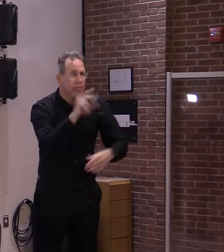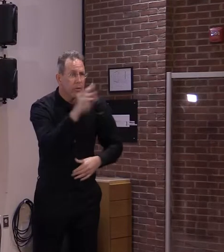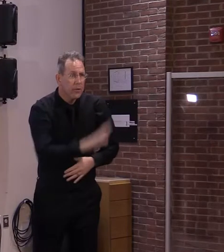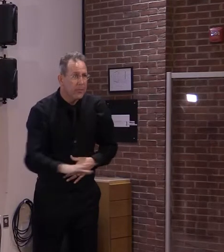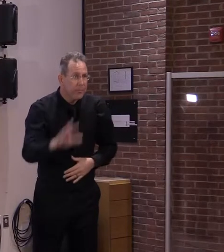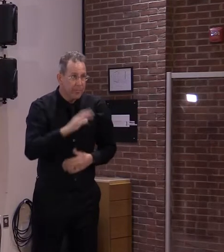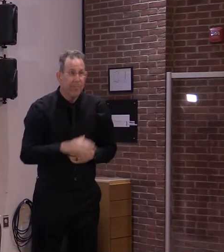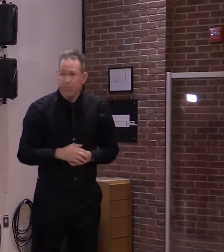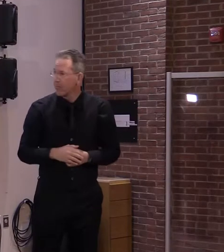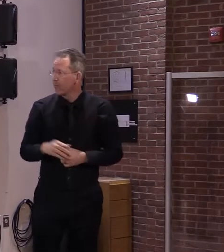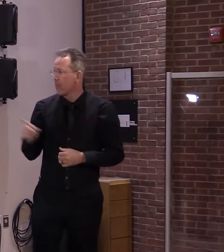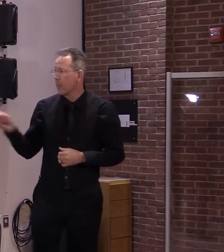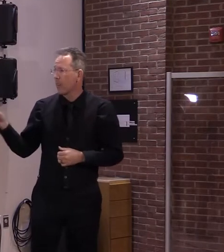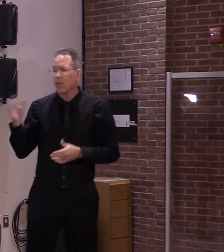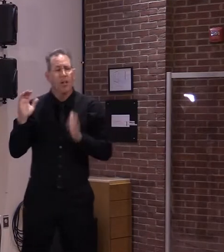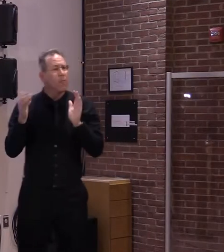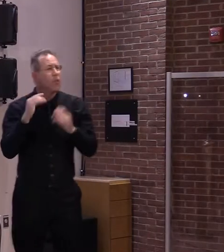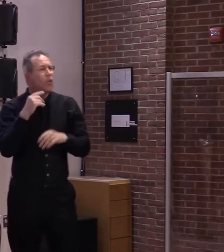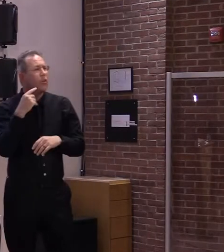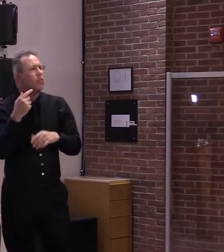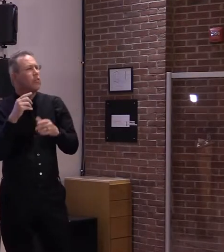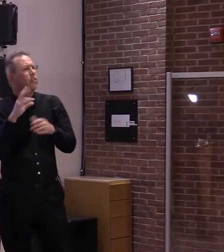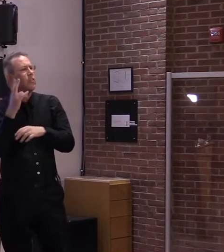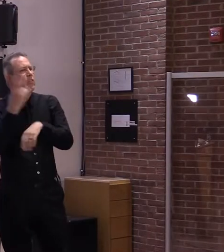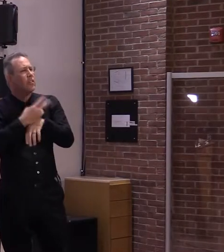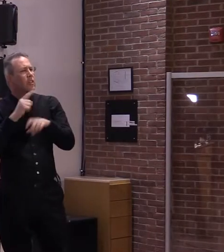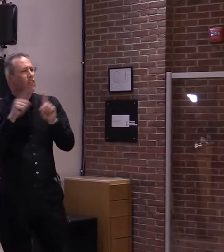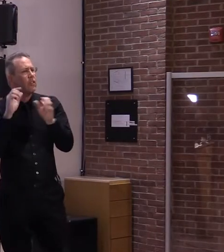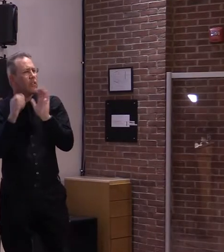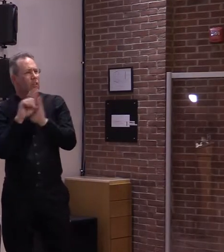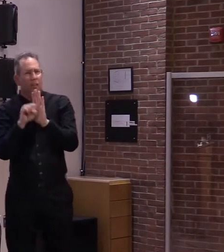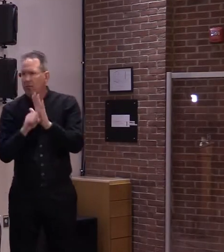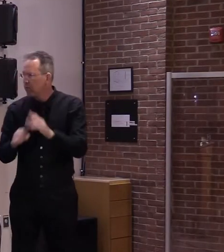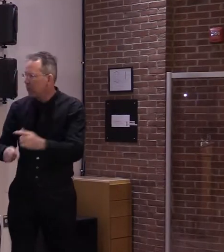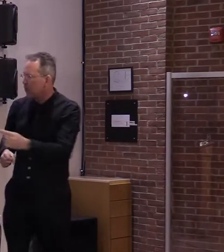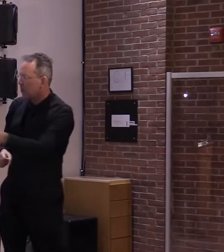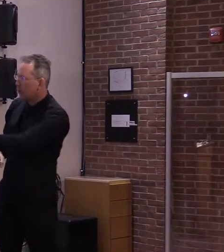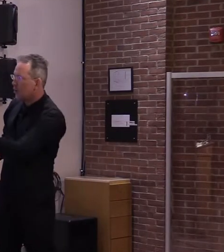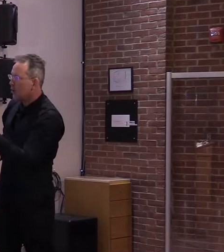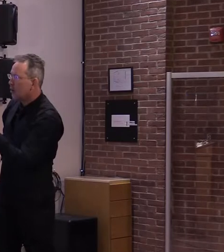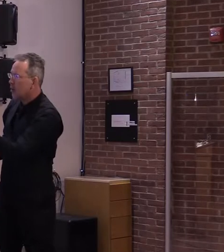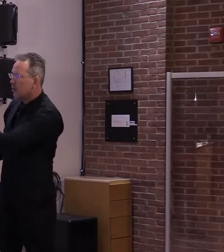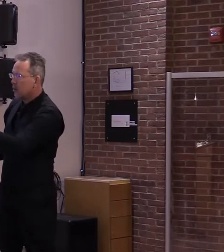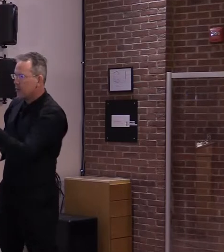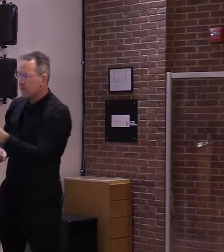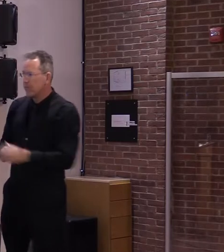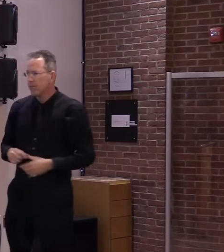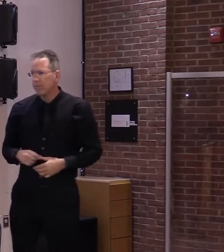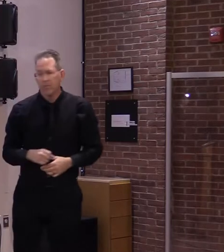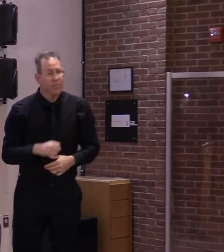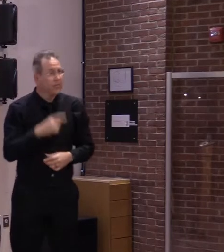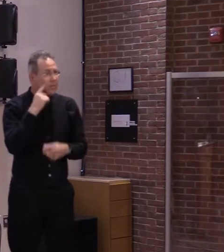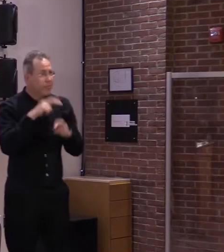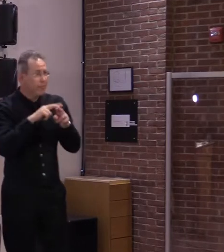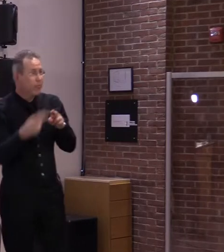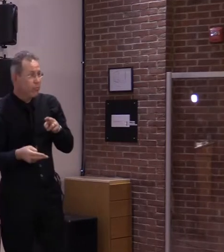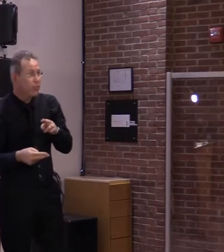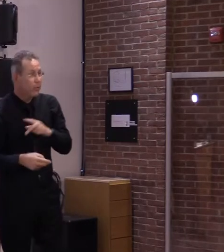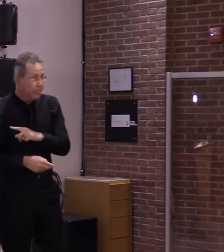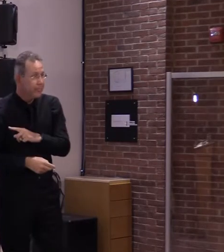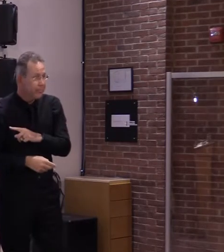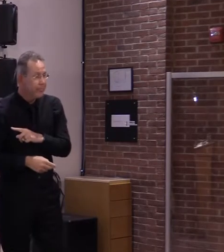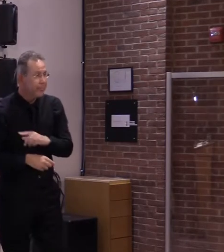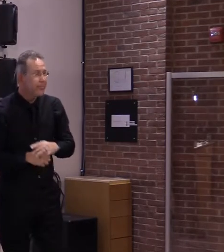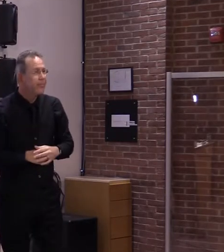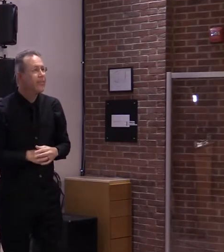Finally, taking a look around the region and looking more closely at the Northeast. Aside from those counties that we referenced in